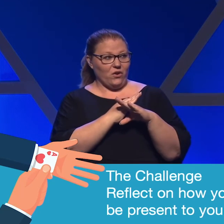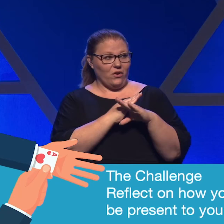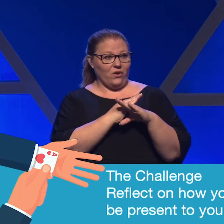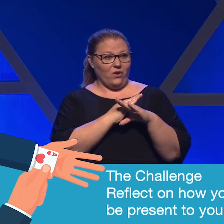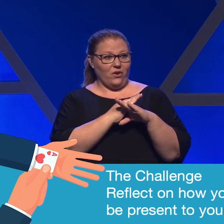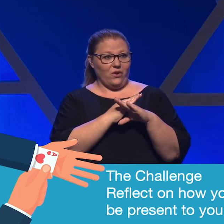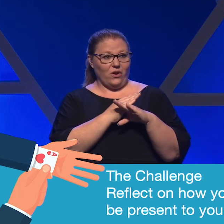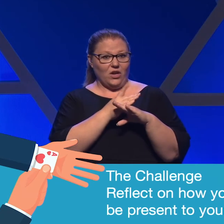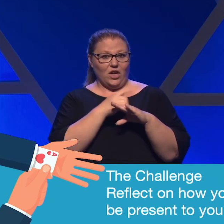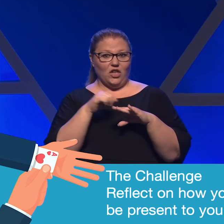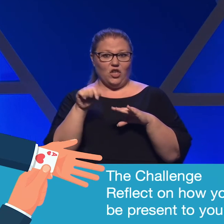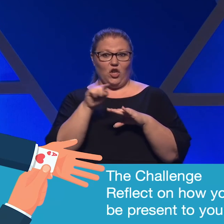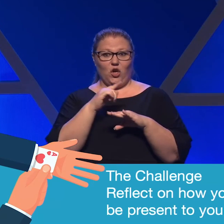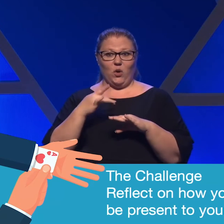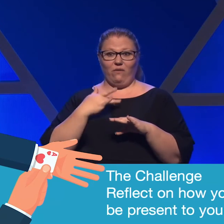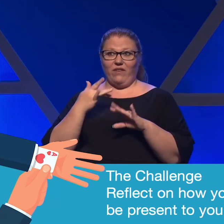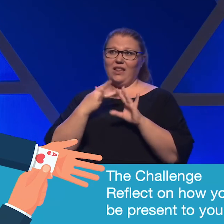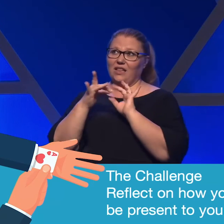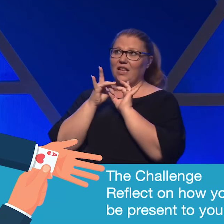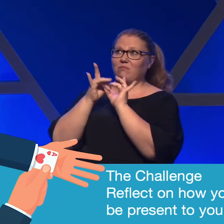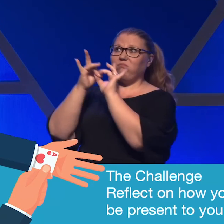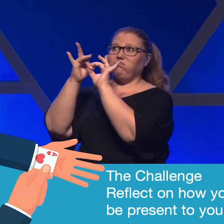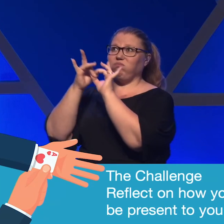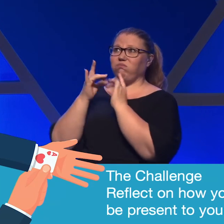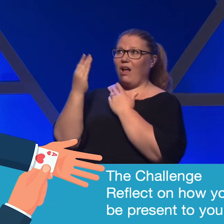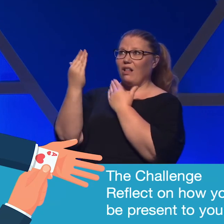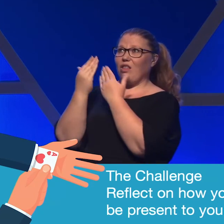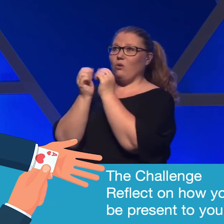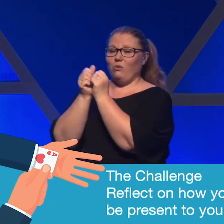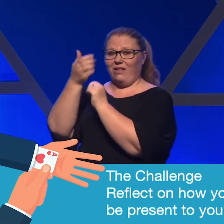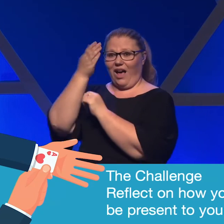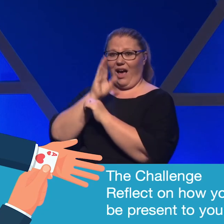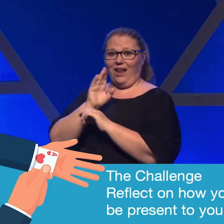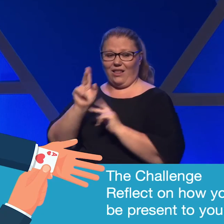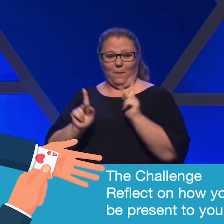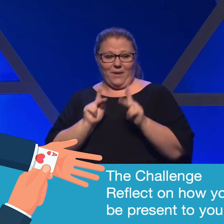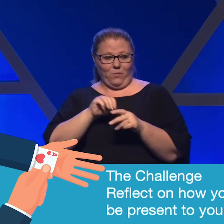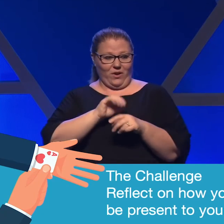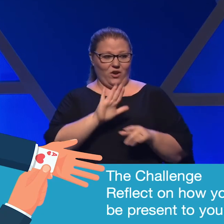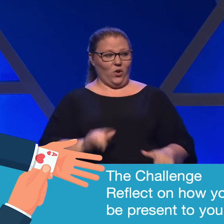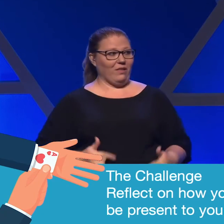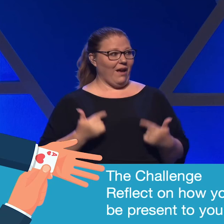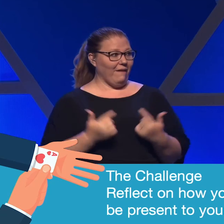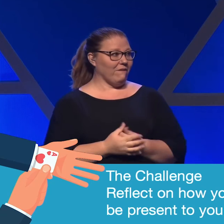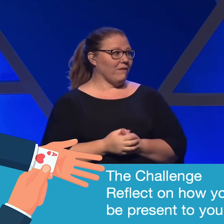you getting closer to God and the people in your life.